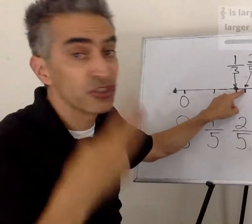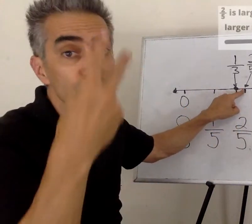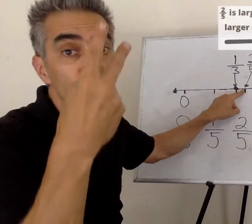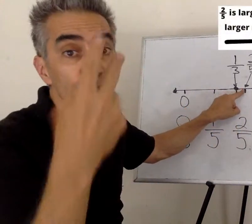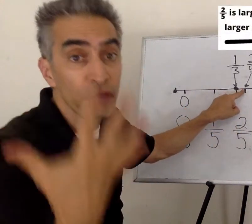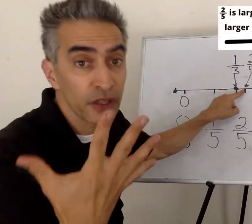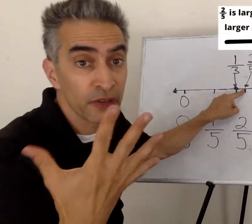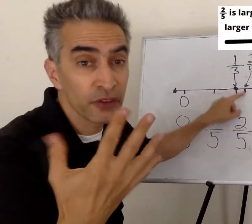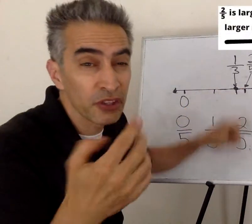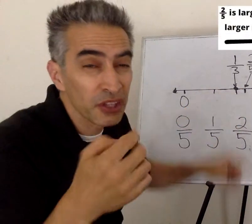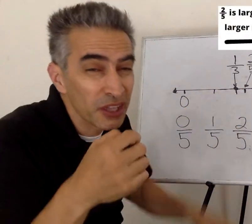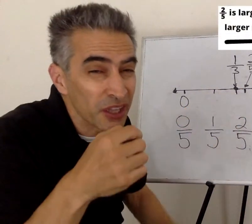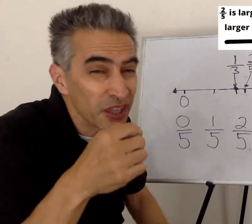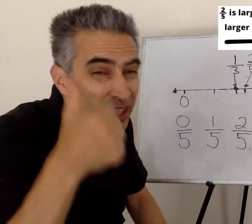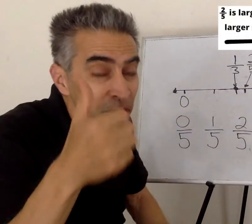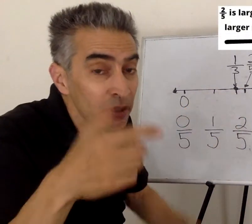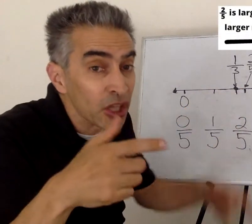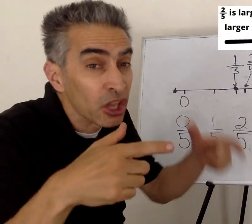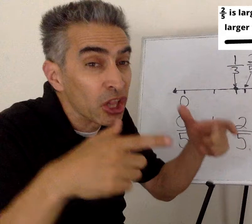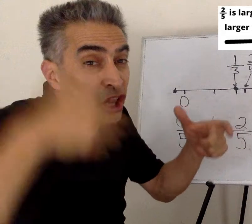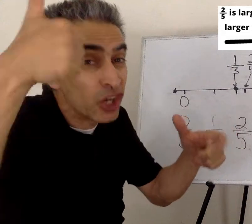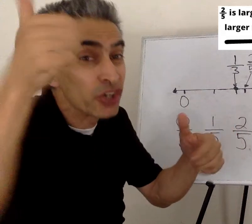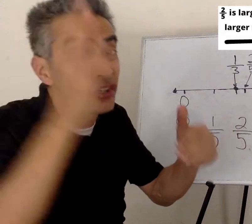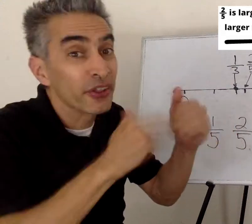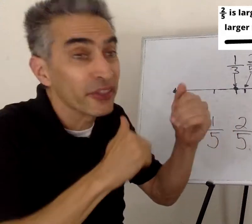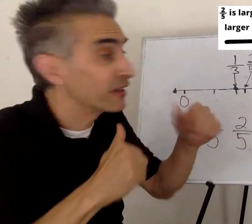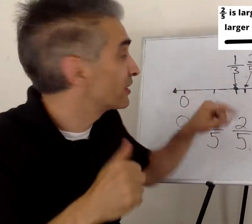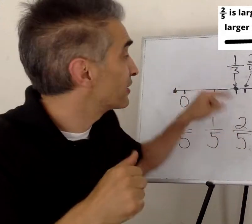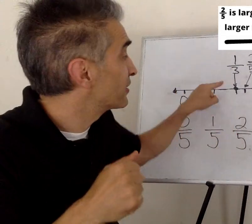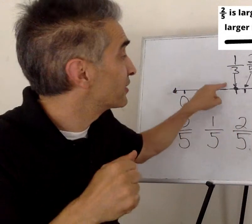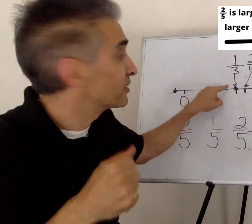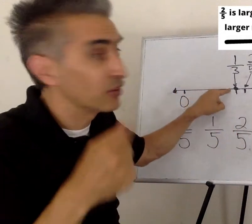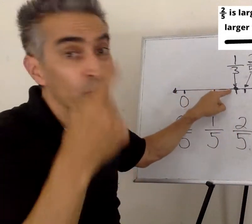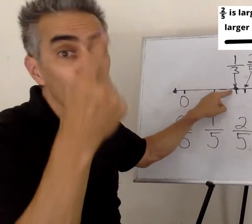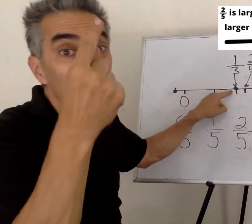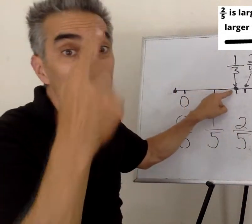Two-fifths is a little bit larger than one-third